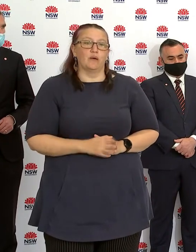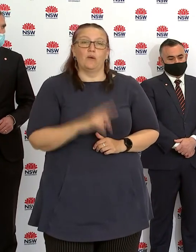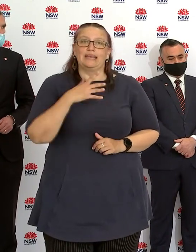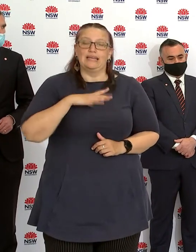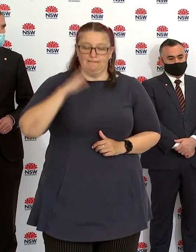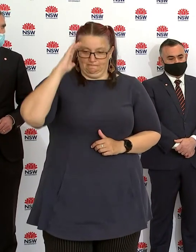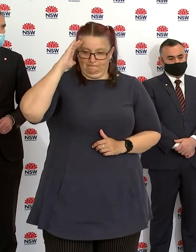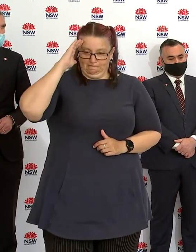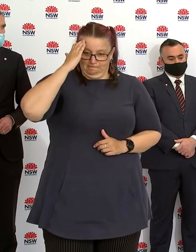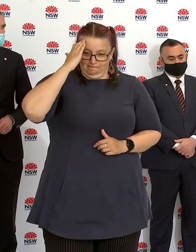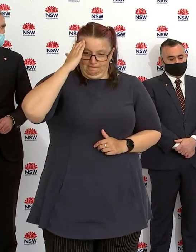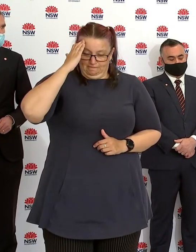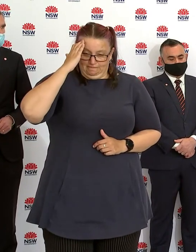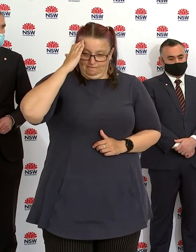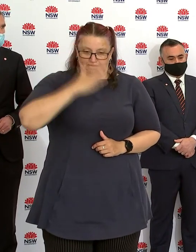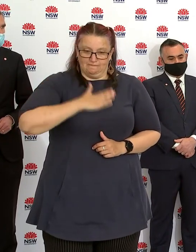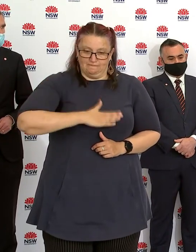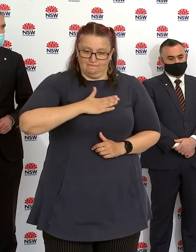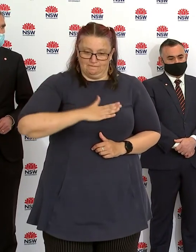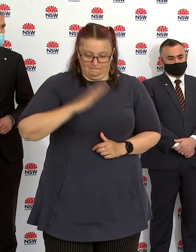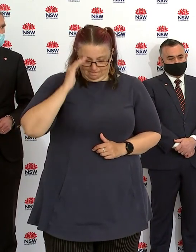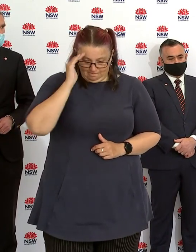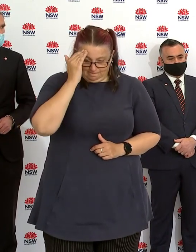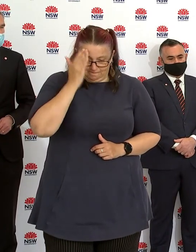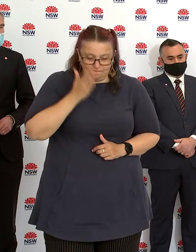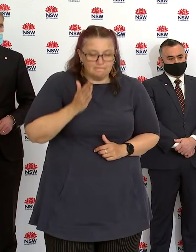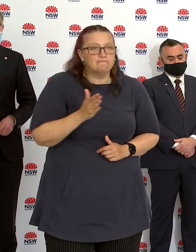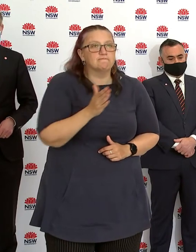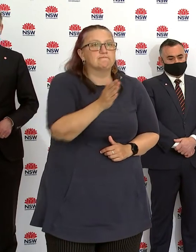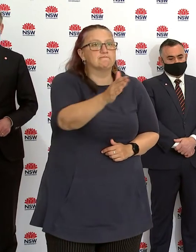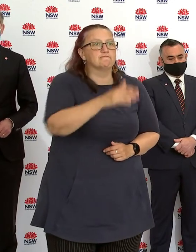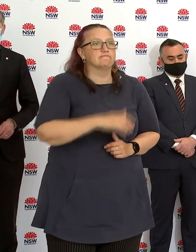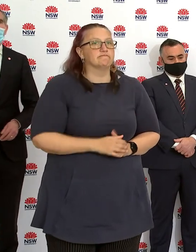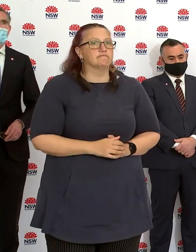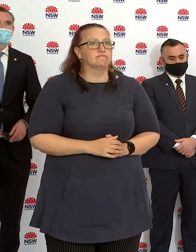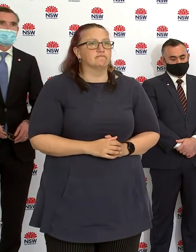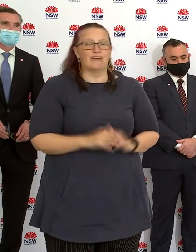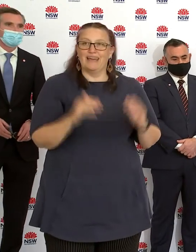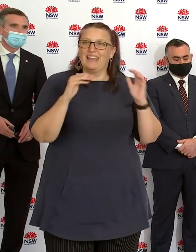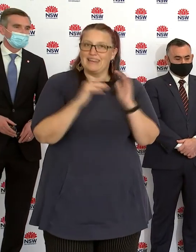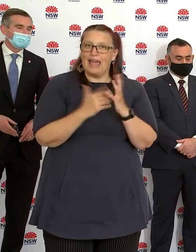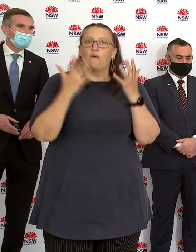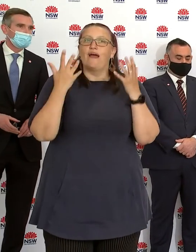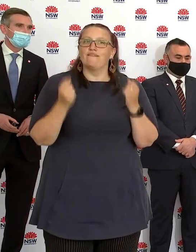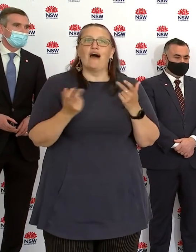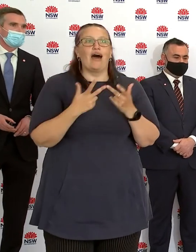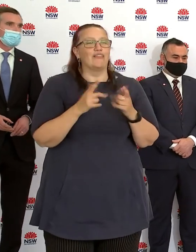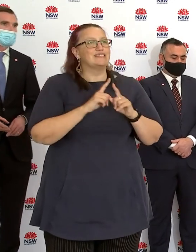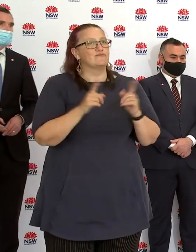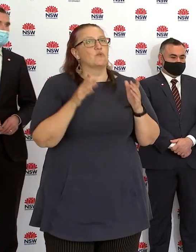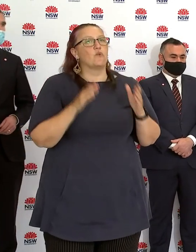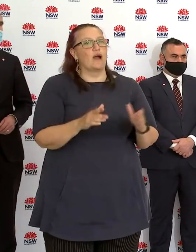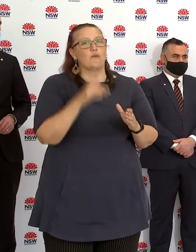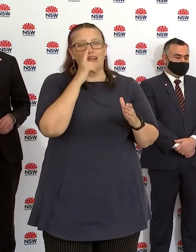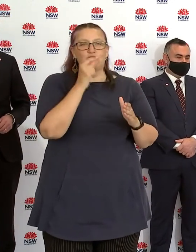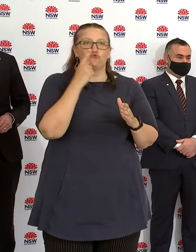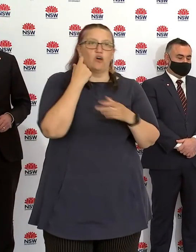And we also know that we have other tools that we haven't had before. And those other tools are vaccination.